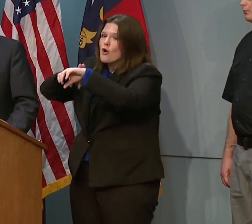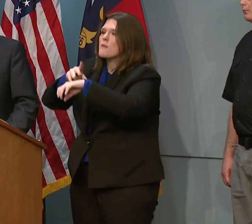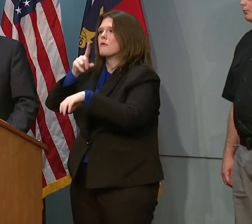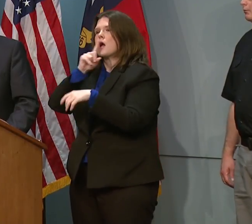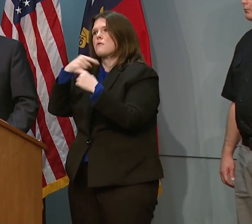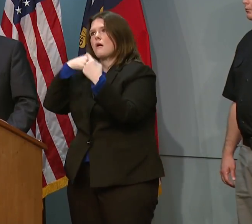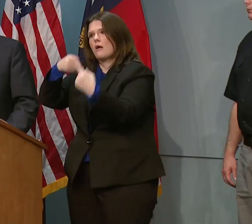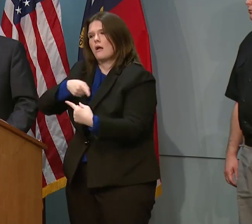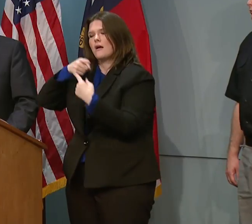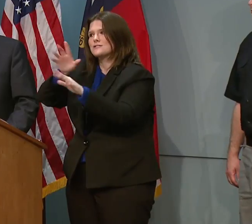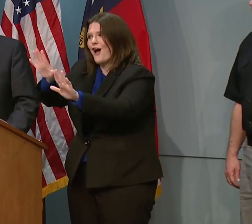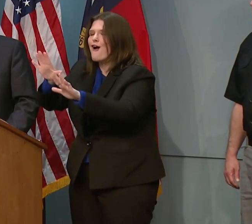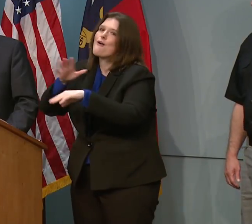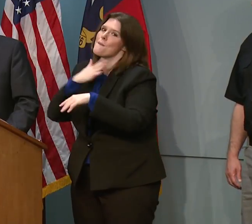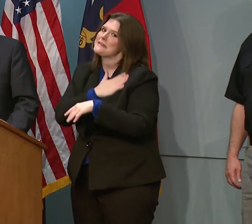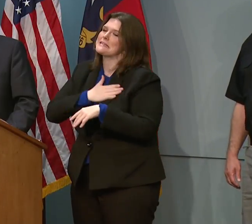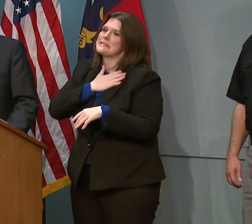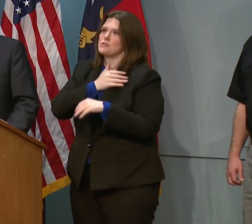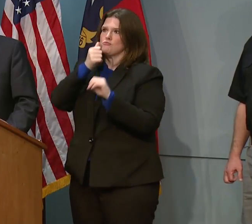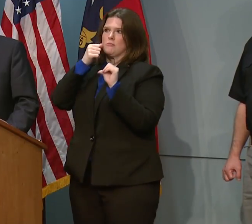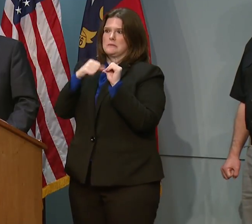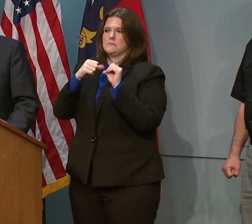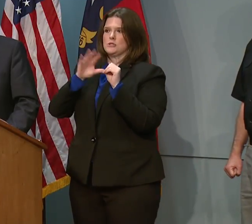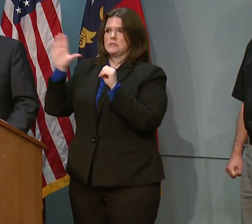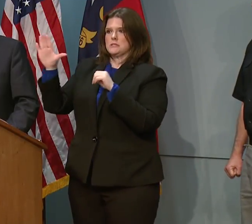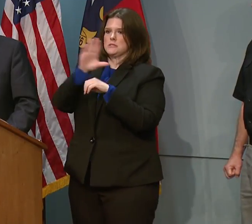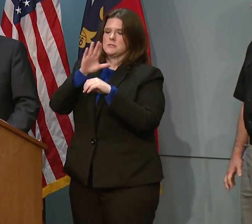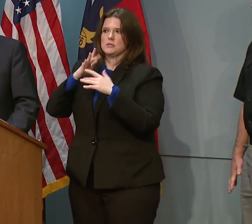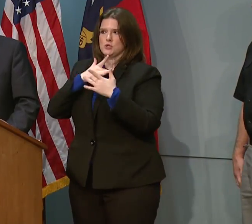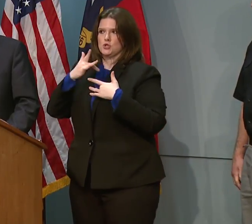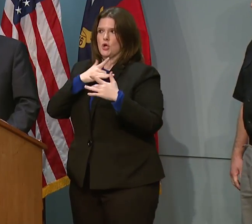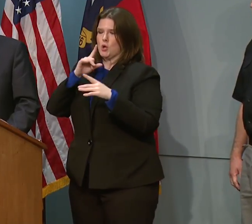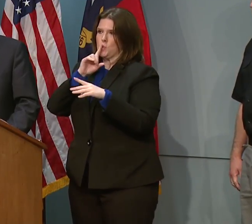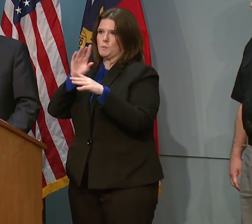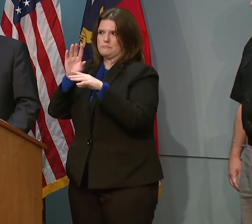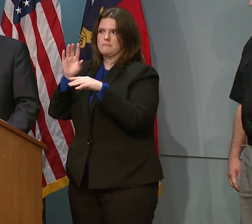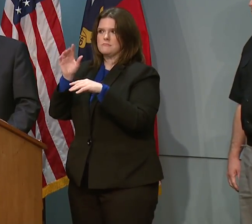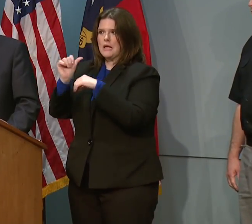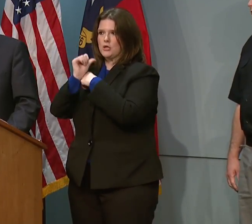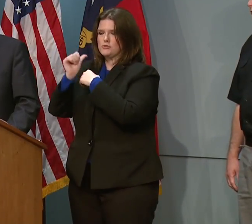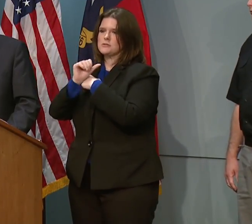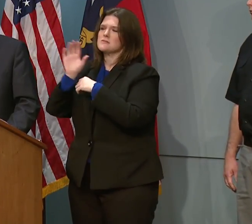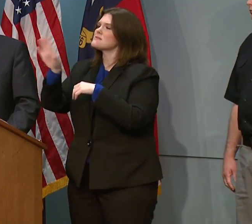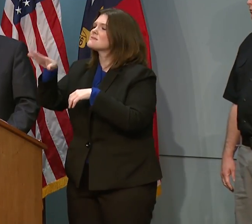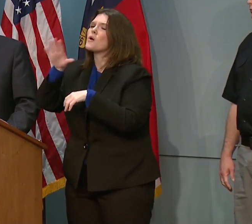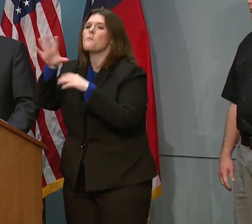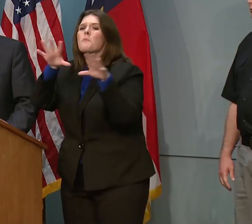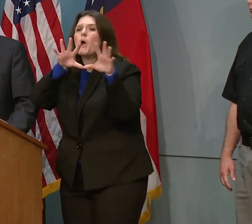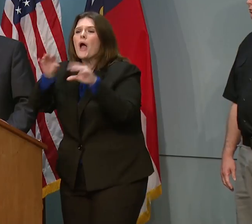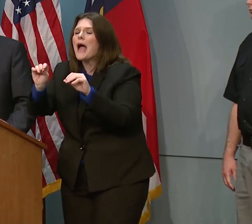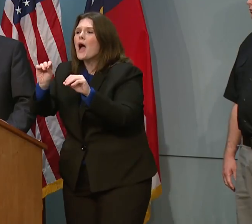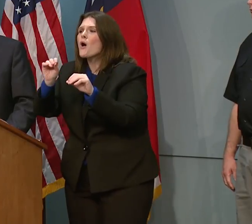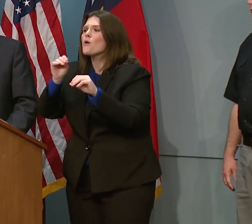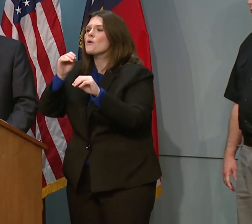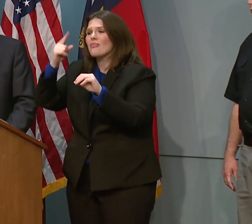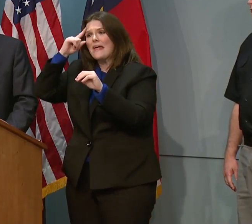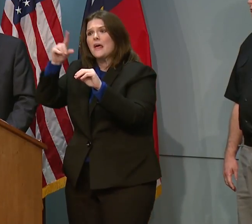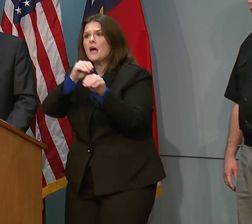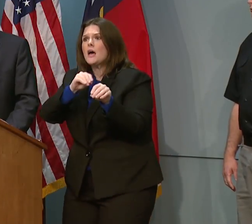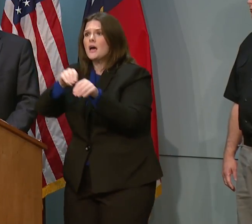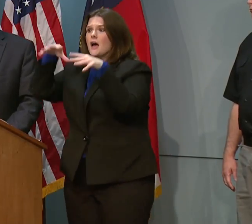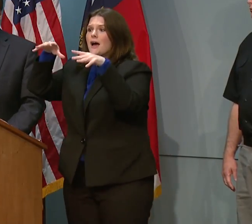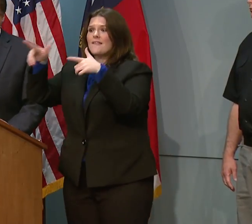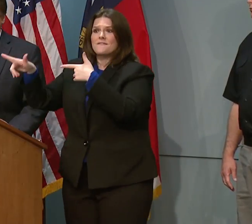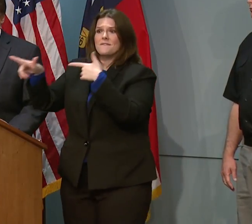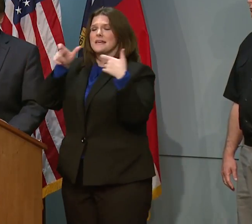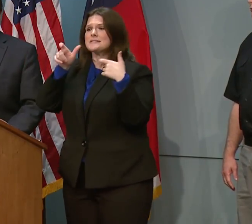be concerned about those, men and women. But I cannot stress, if your power goes out, just don't assume it's going to be turned back on in